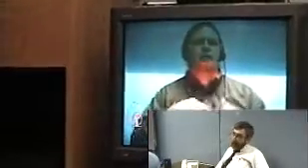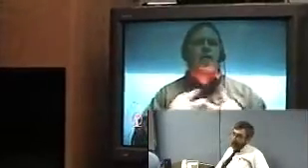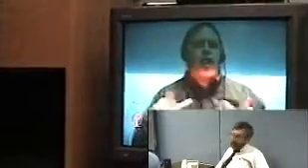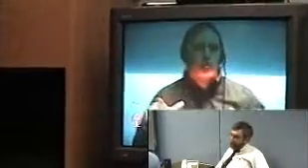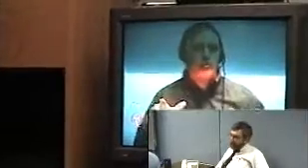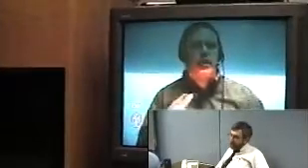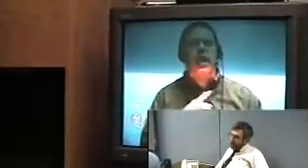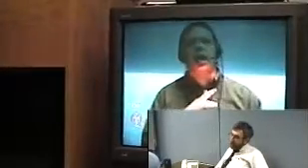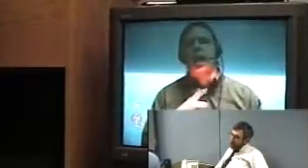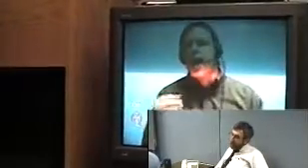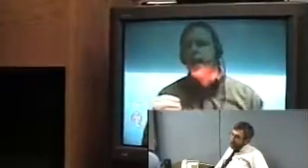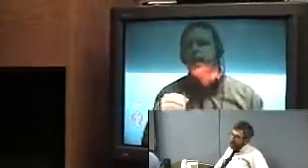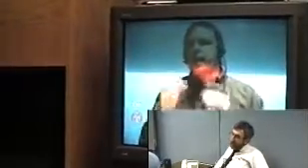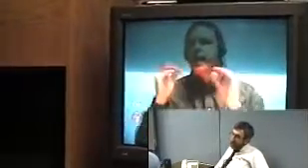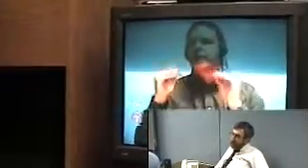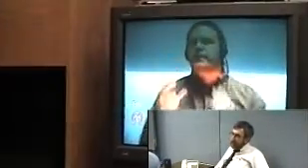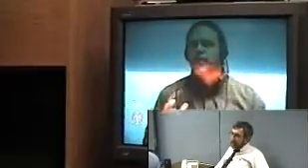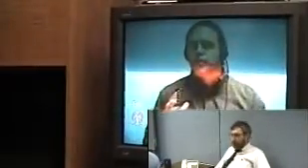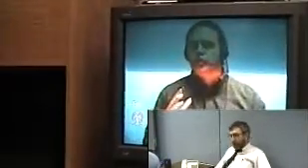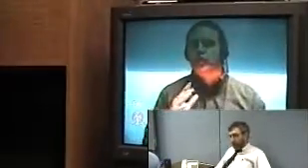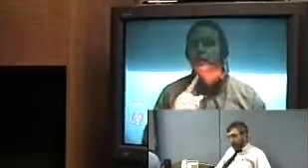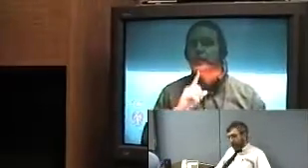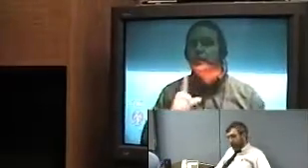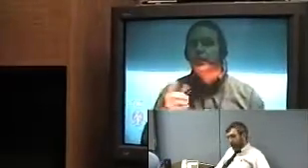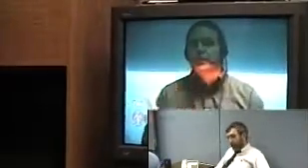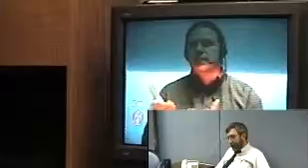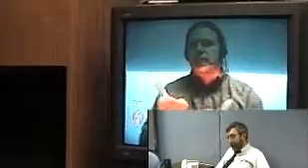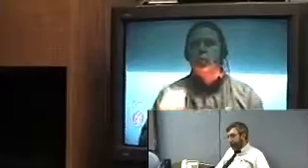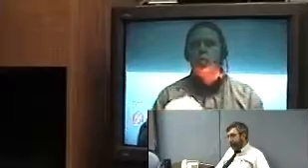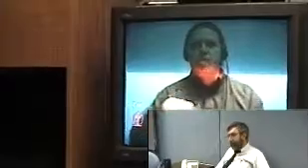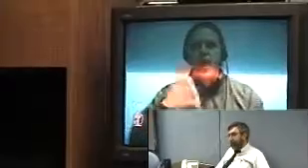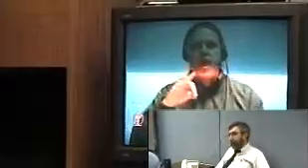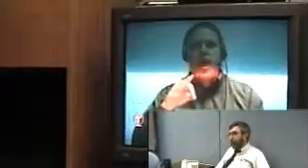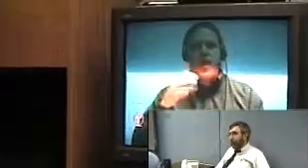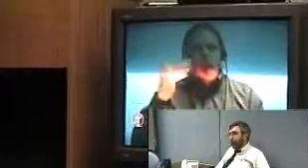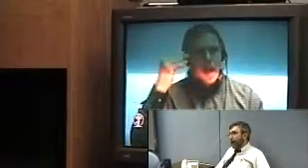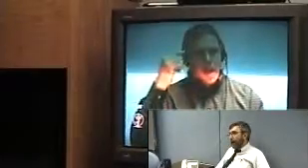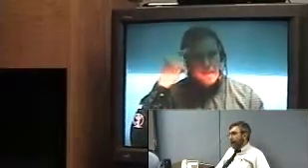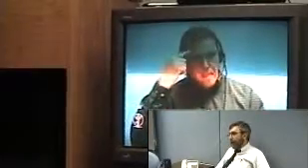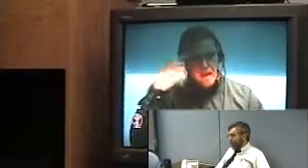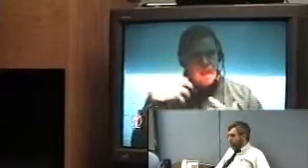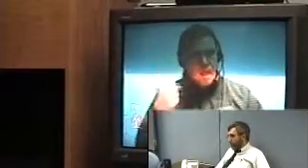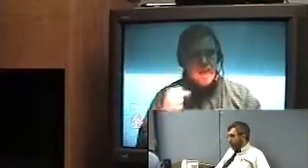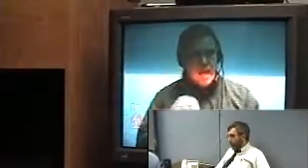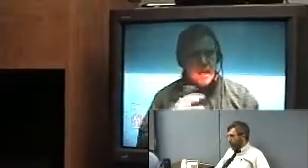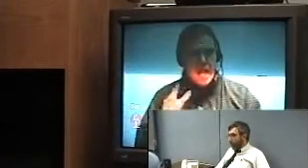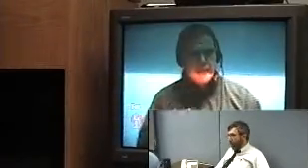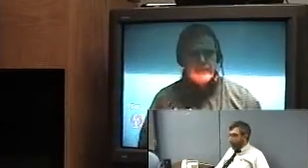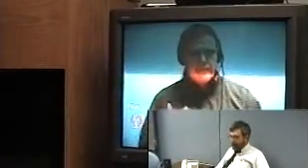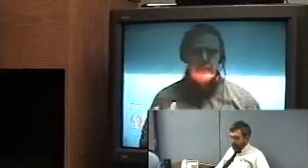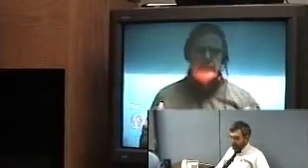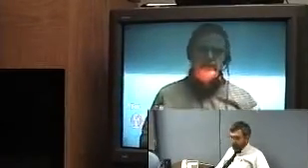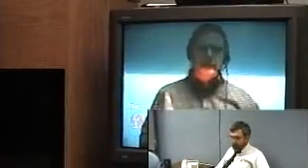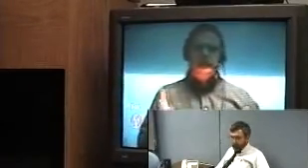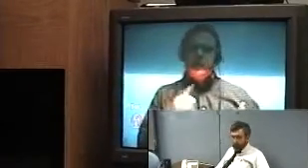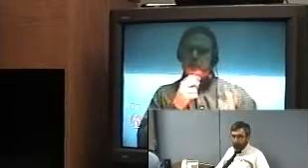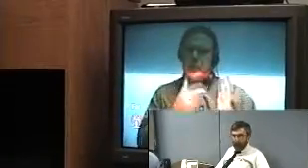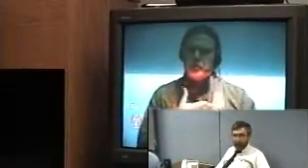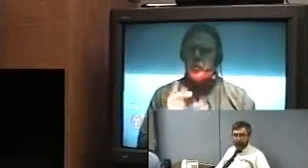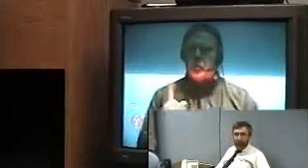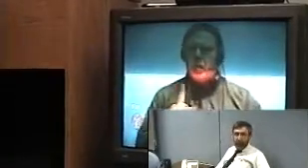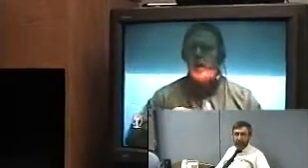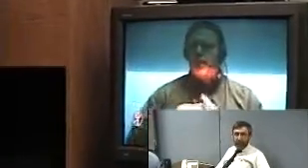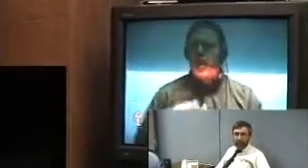the teacher is suggesting that we find a mental health counselor, but I'm not sure where to begin looking